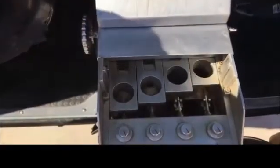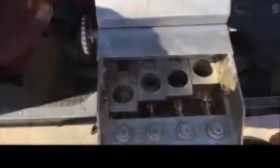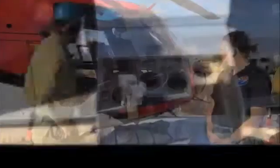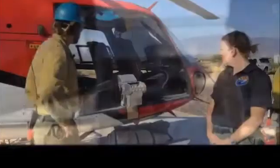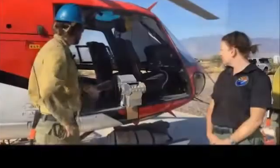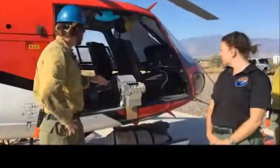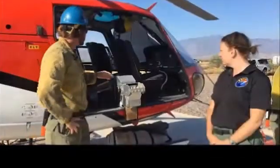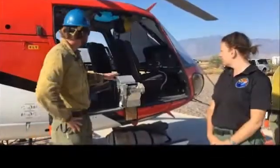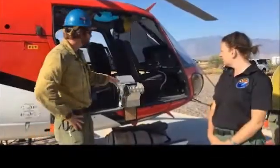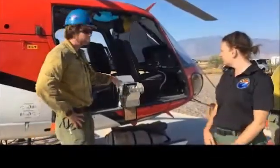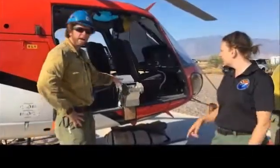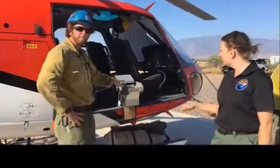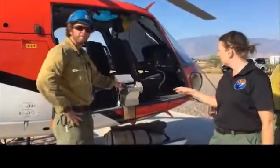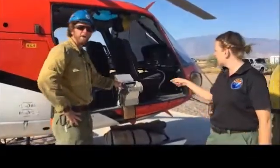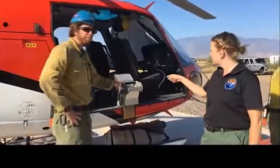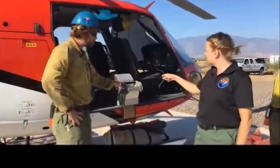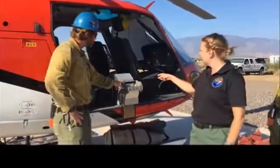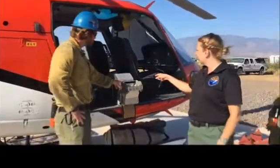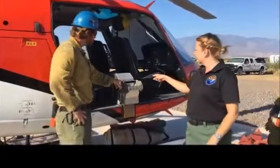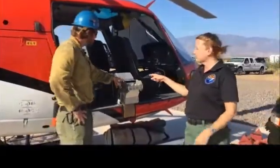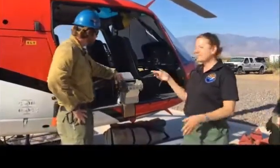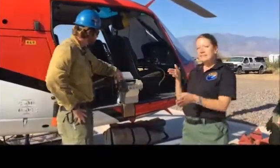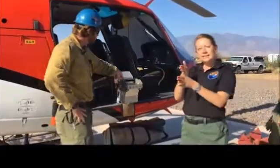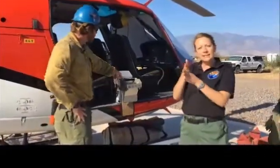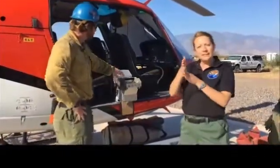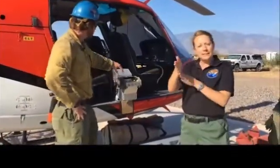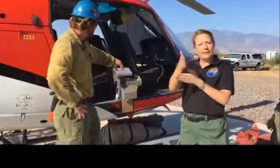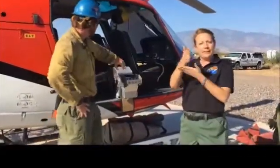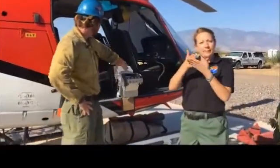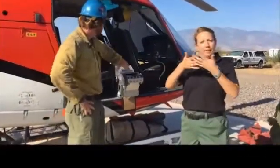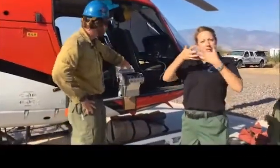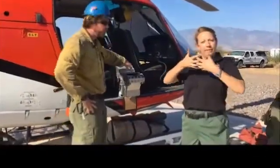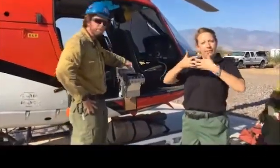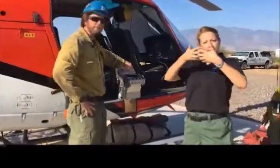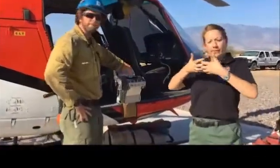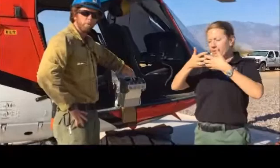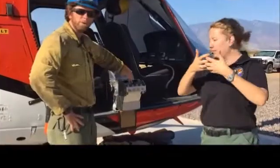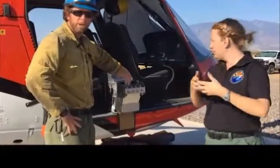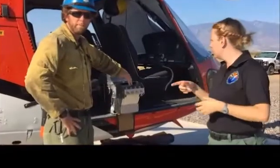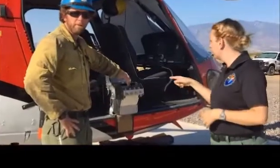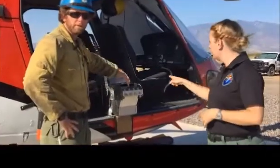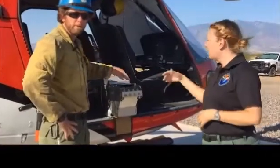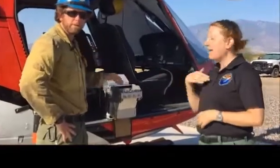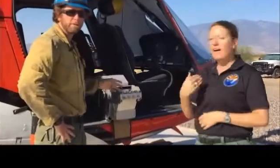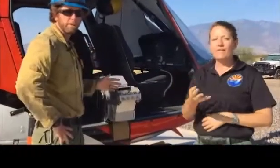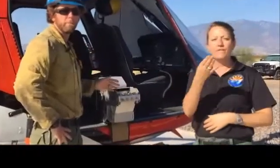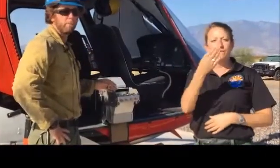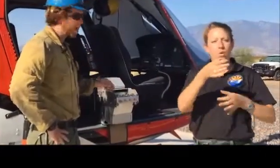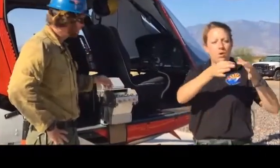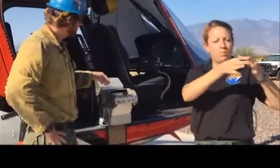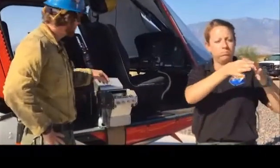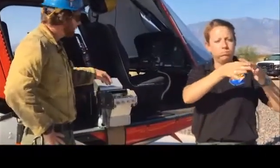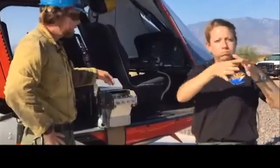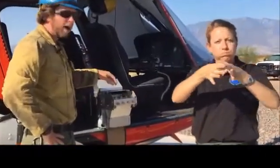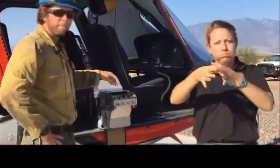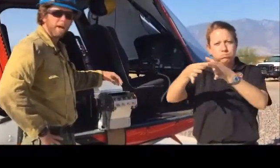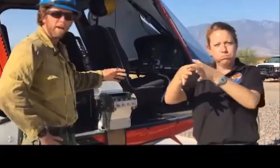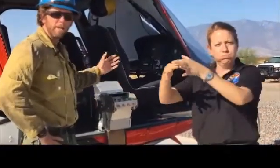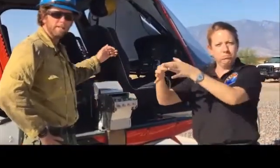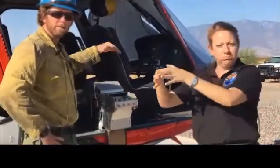So this is the mainframe. Right inside here, you see four chambers. There's the slipper blocks, and each